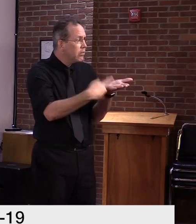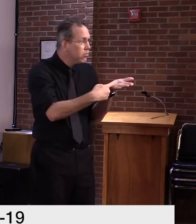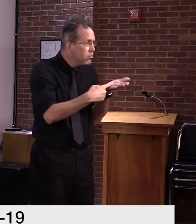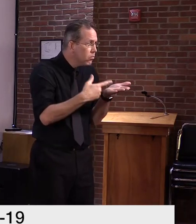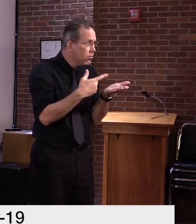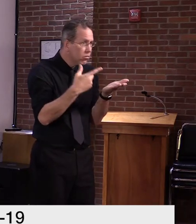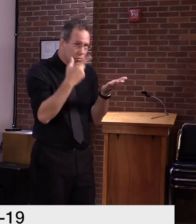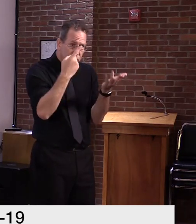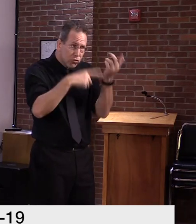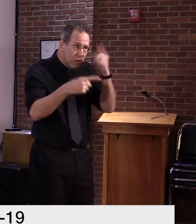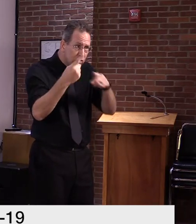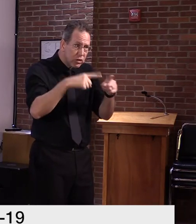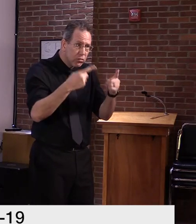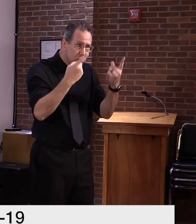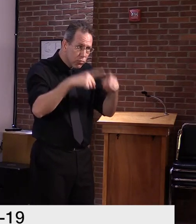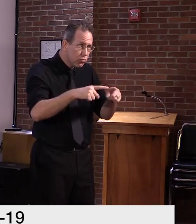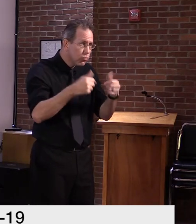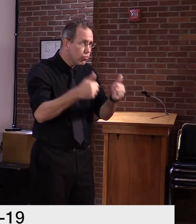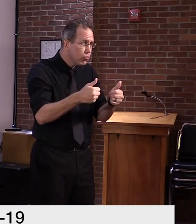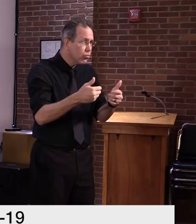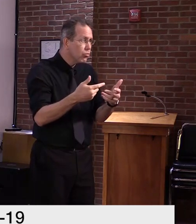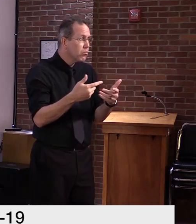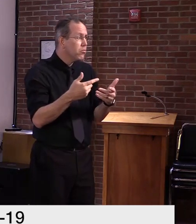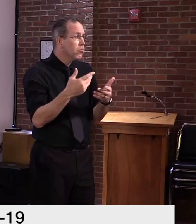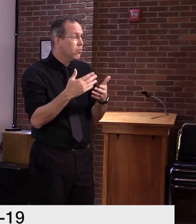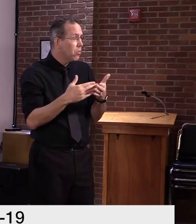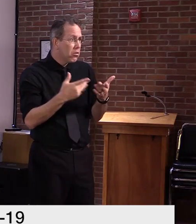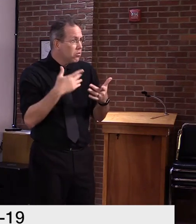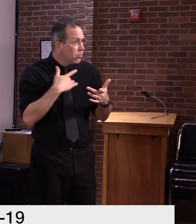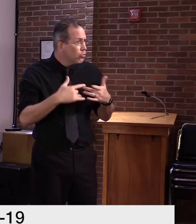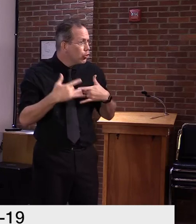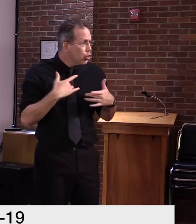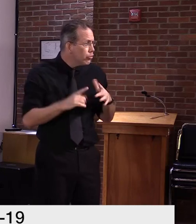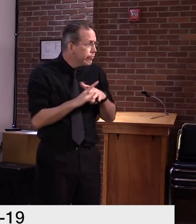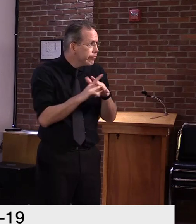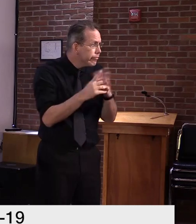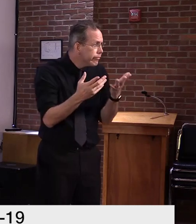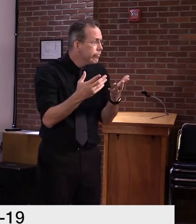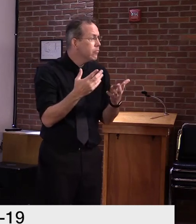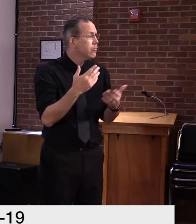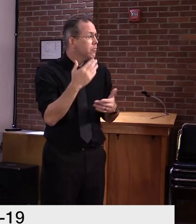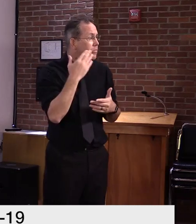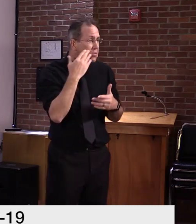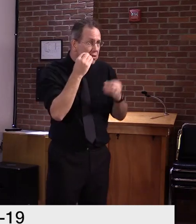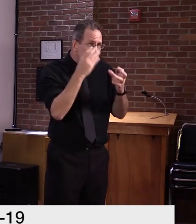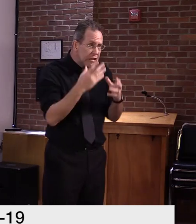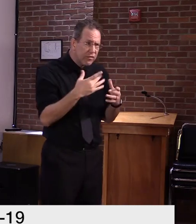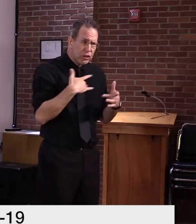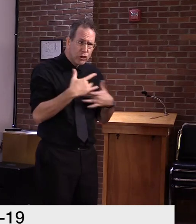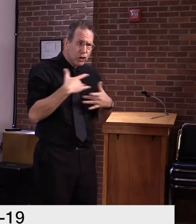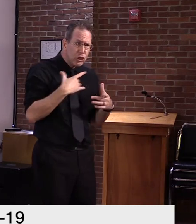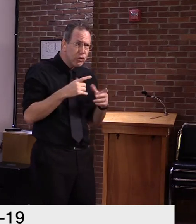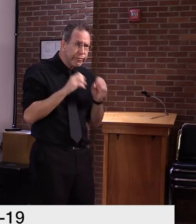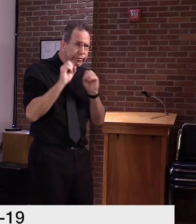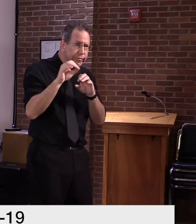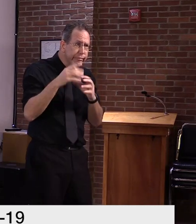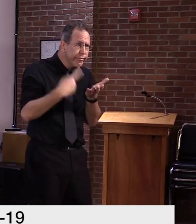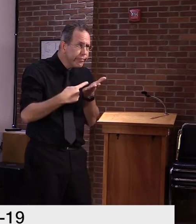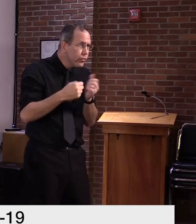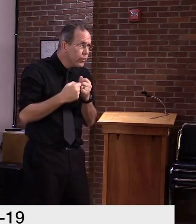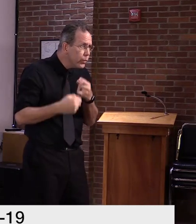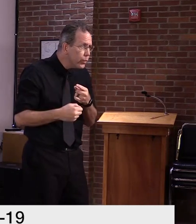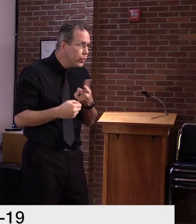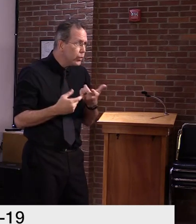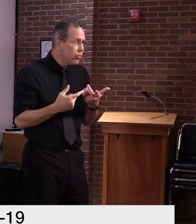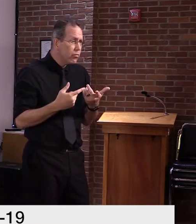There was some concern expressed earlier that I was aware of that, uh, they were a little bit apprehensive about the idea of going back into the classroom